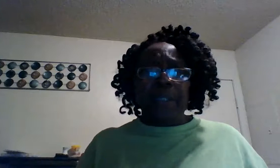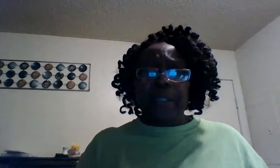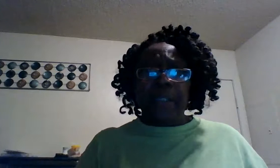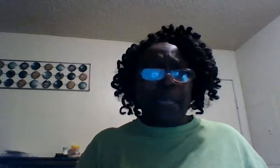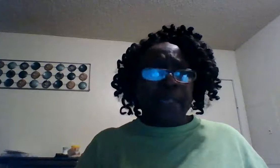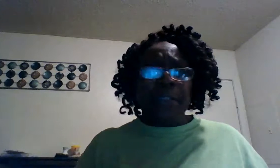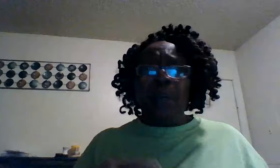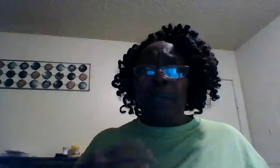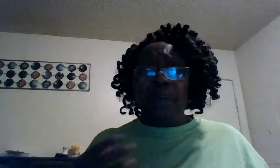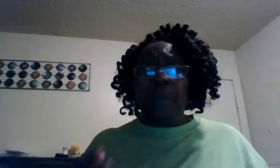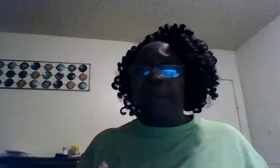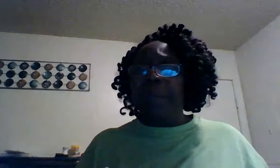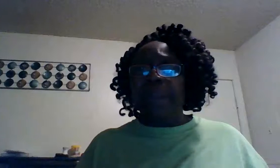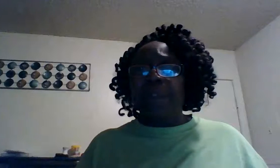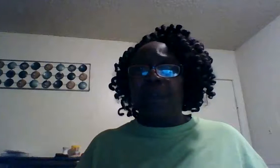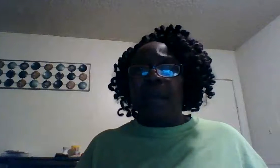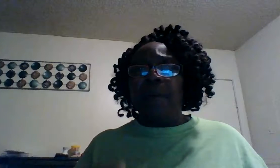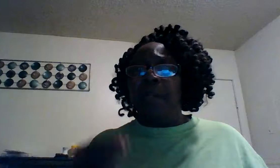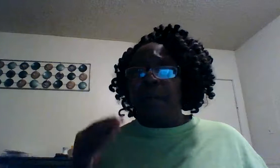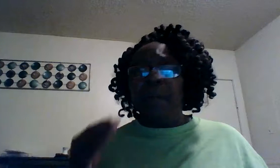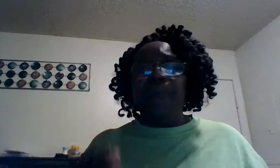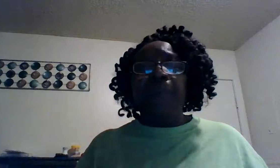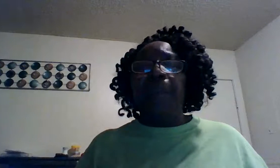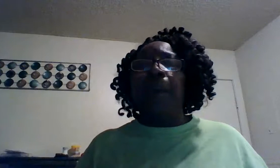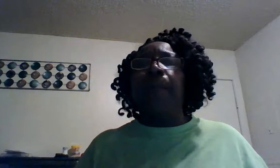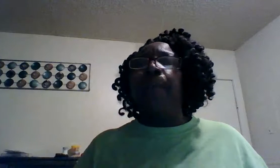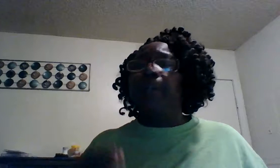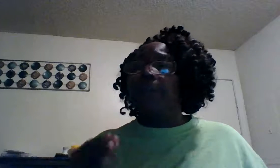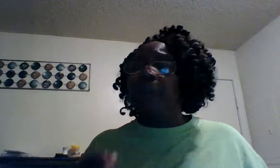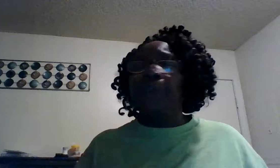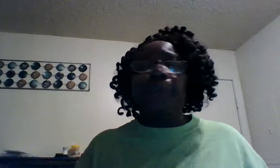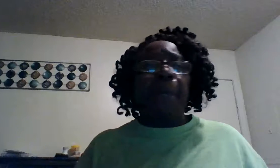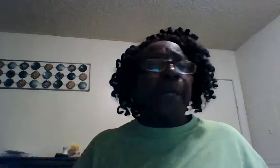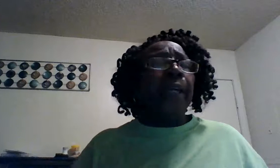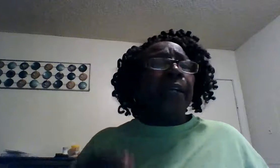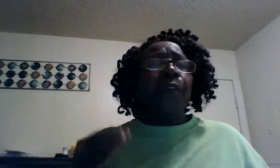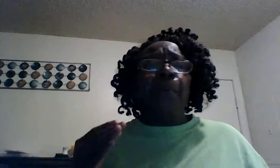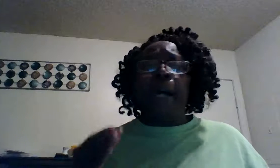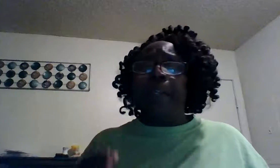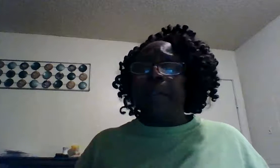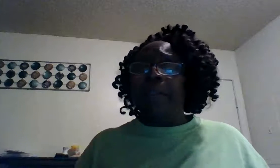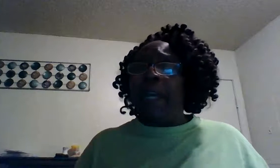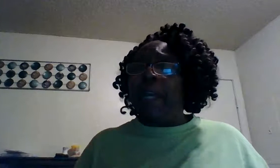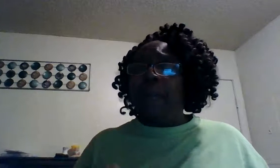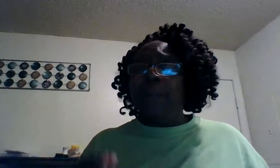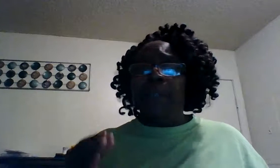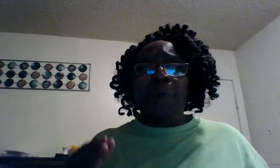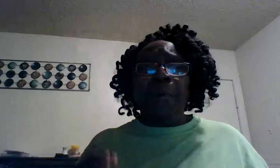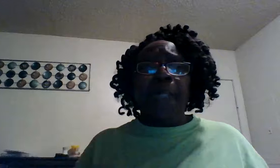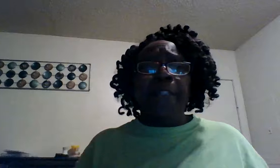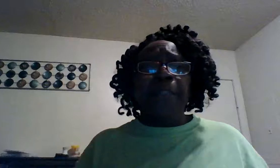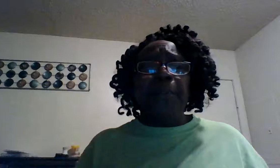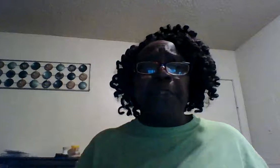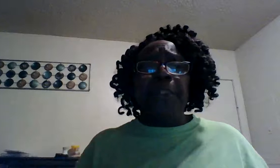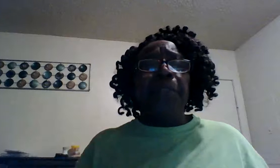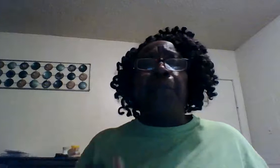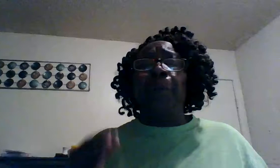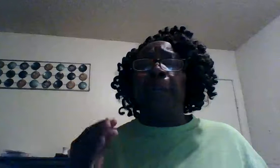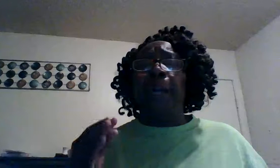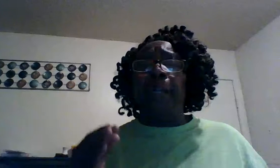no we're going to go through the trial we're going to go through the hurt we're going to go to pray no matter the bad what nobody do to you no matter